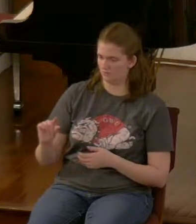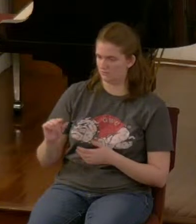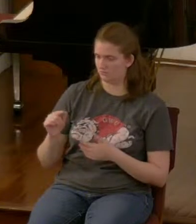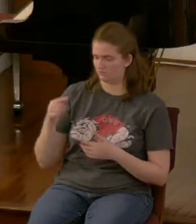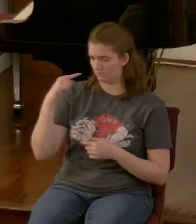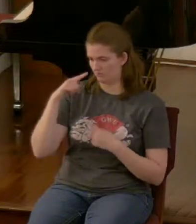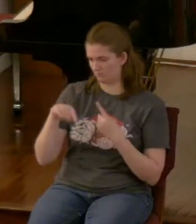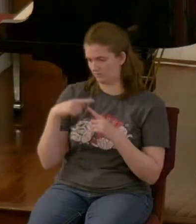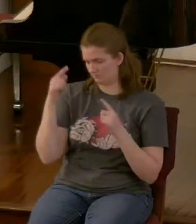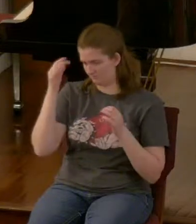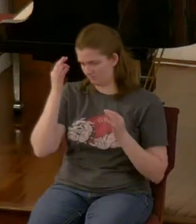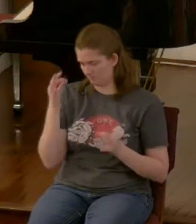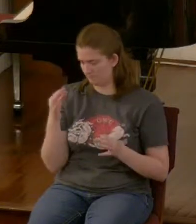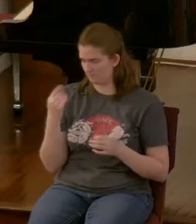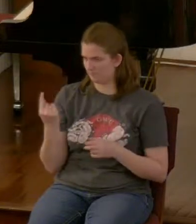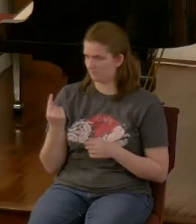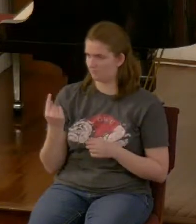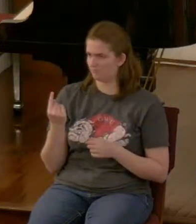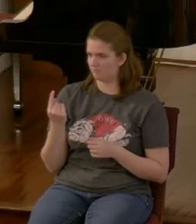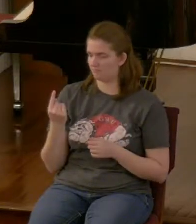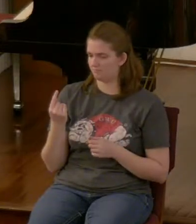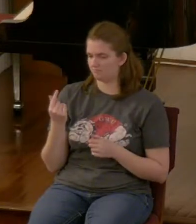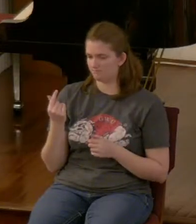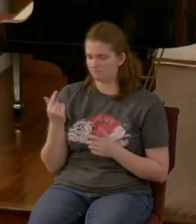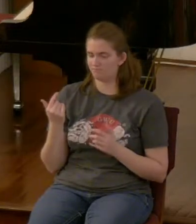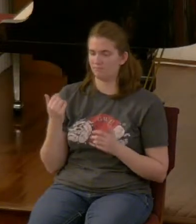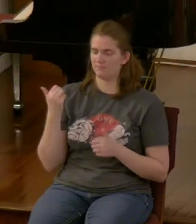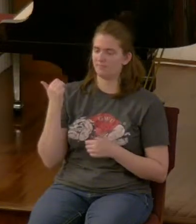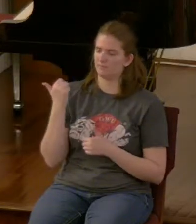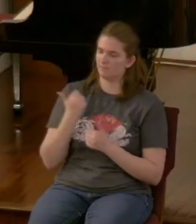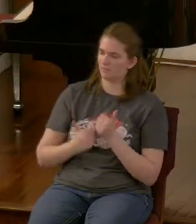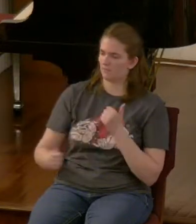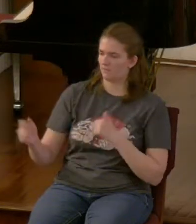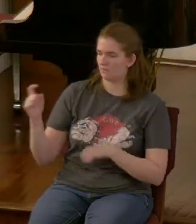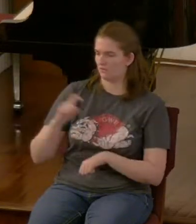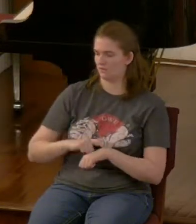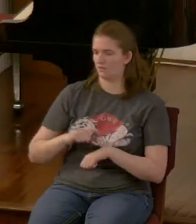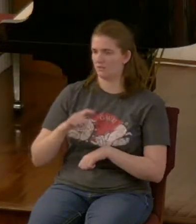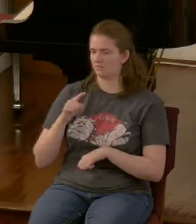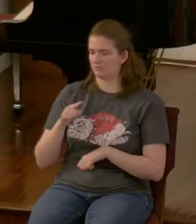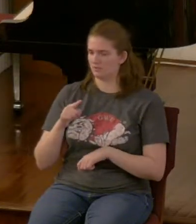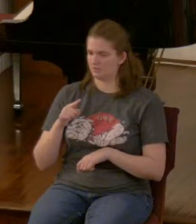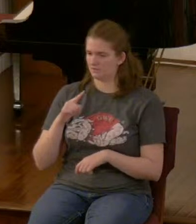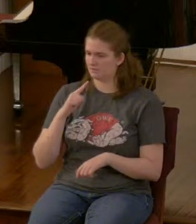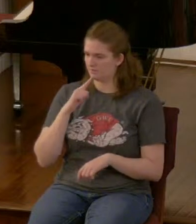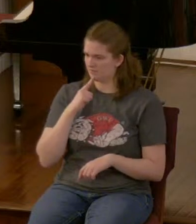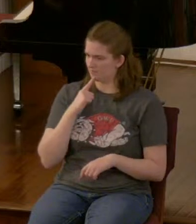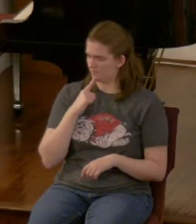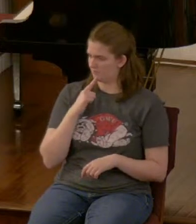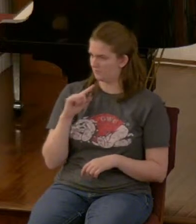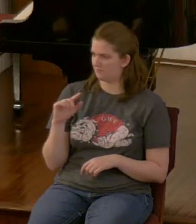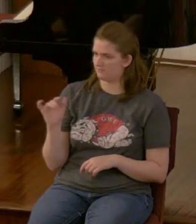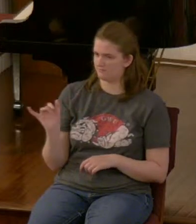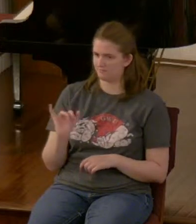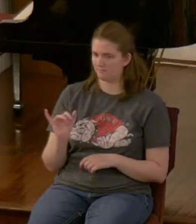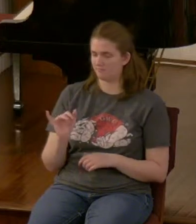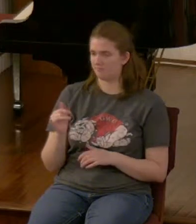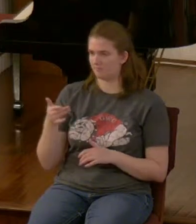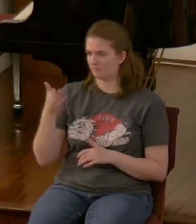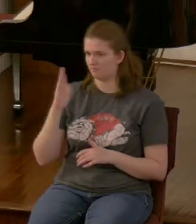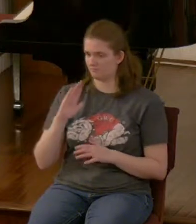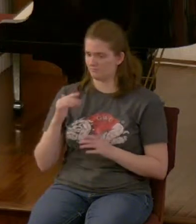and I can tell you that every time that she has affirmed what I felt God leading me to do